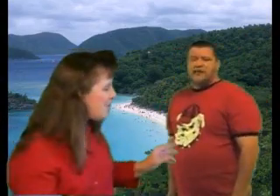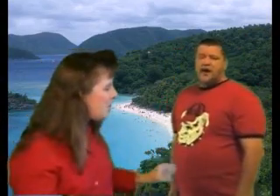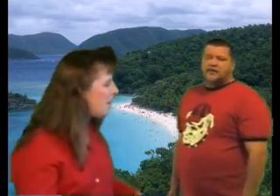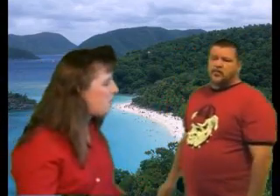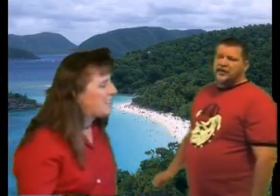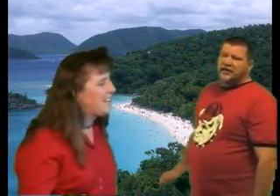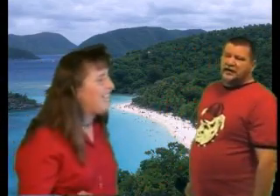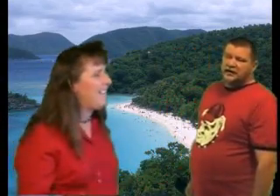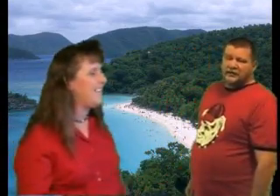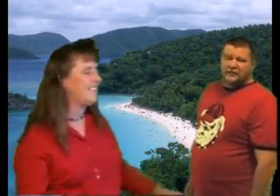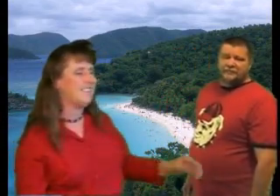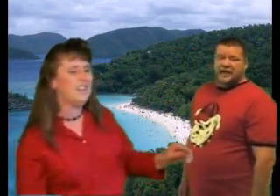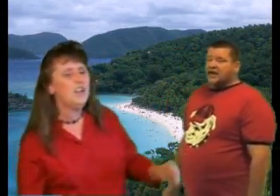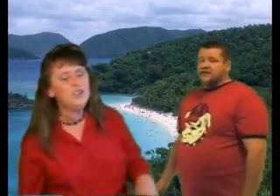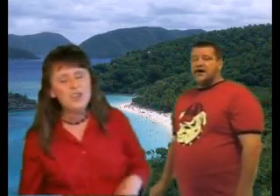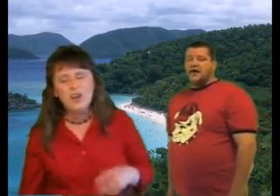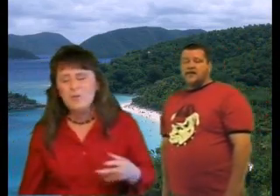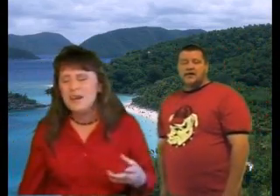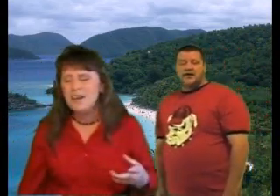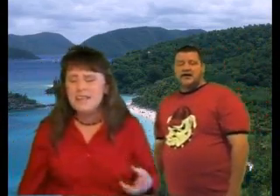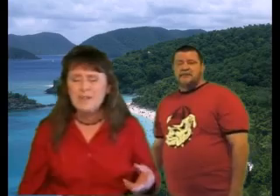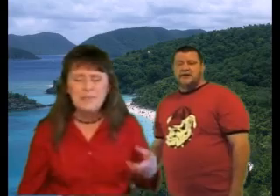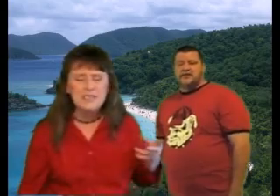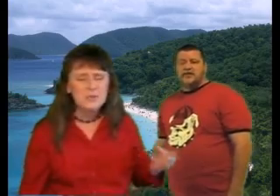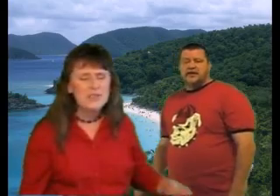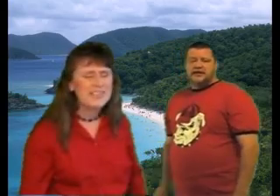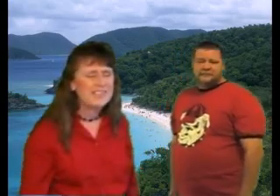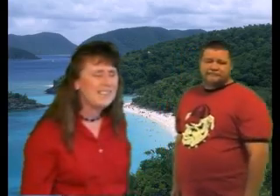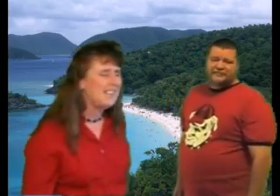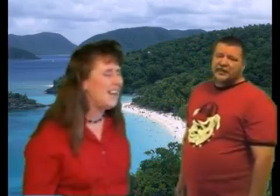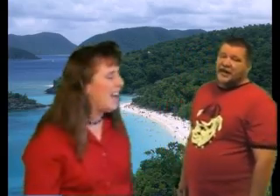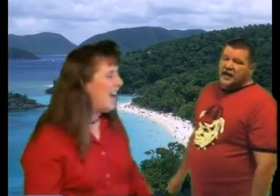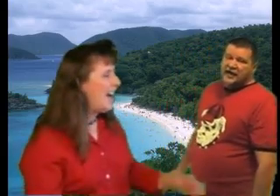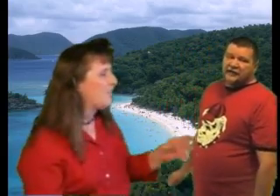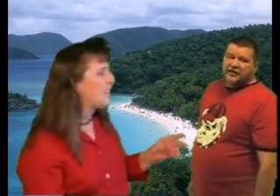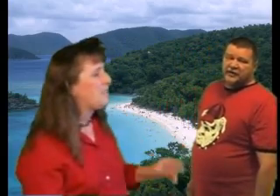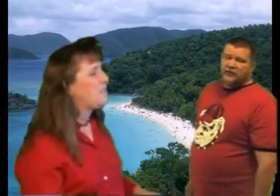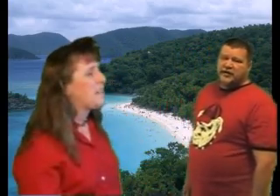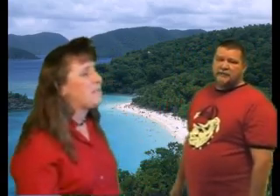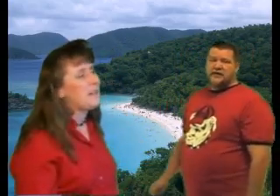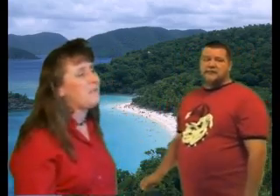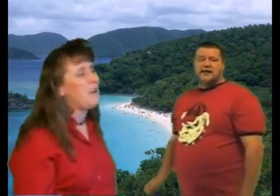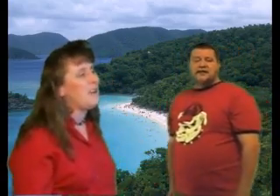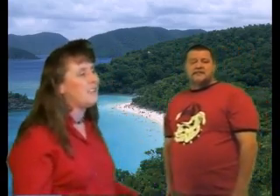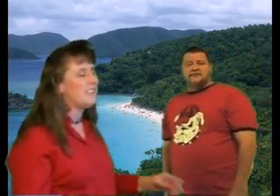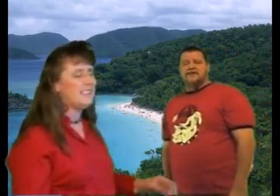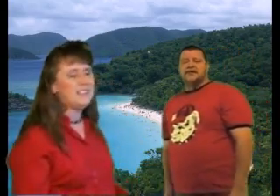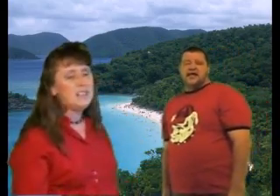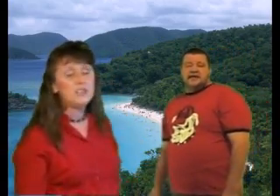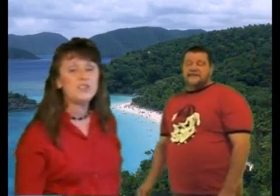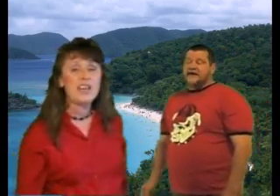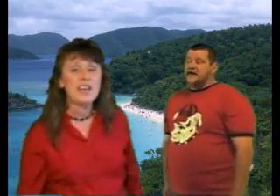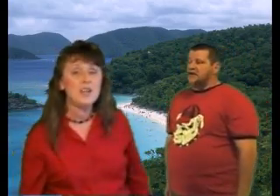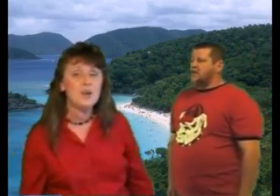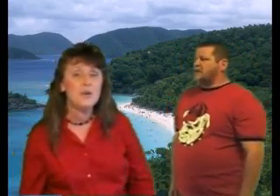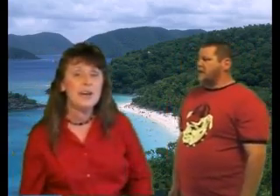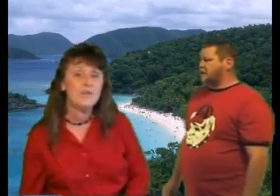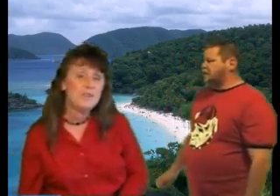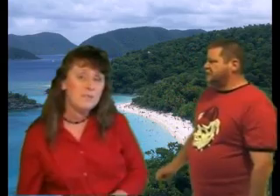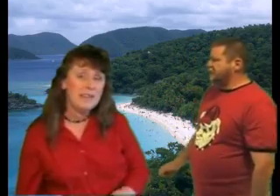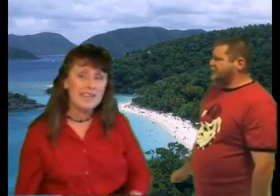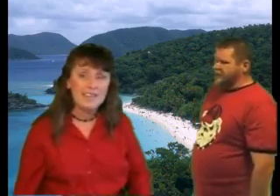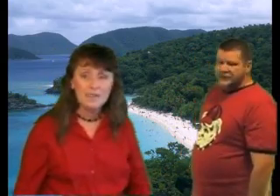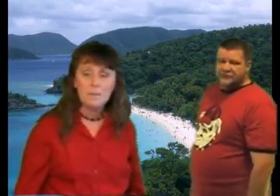that is what we are No one in between, how can we be wrong Sail